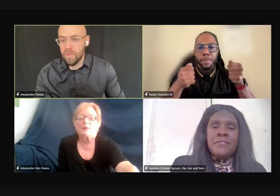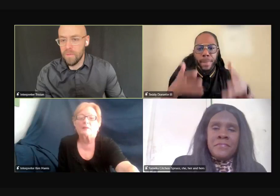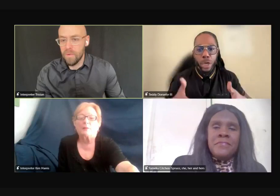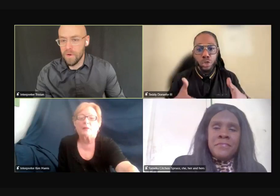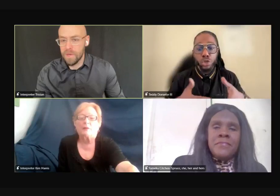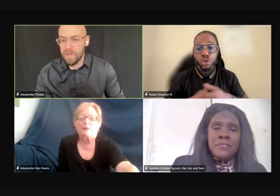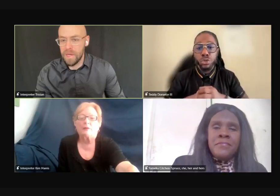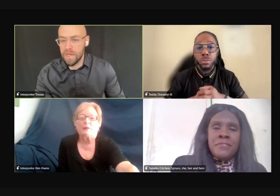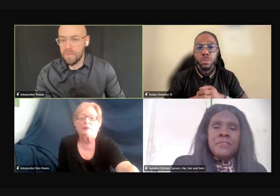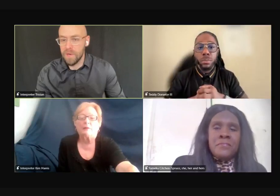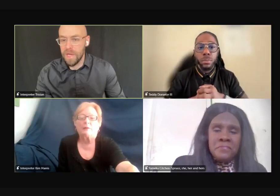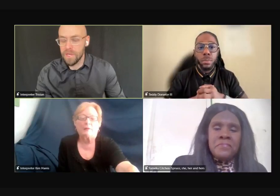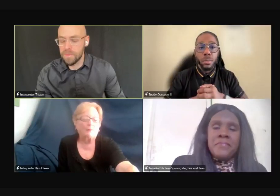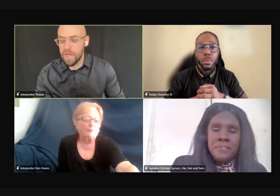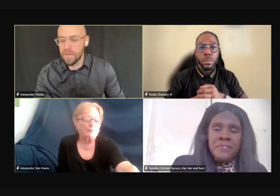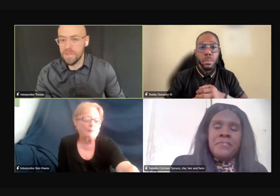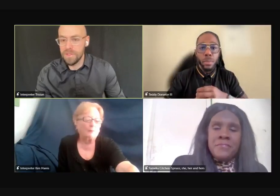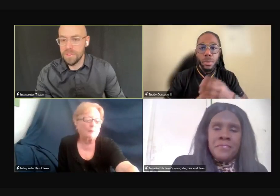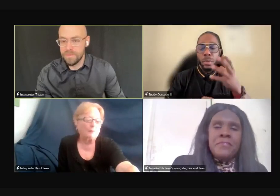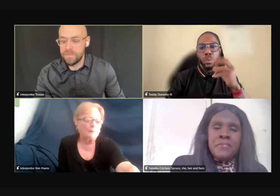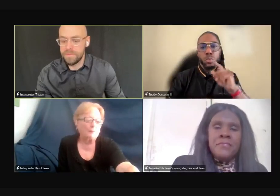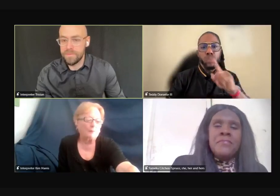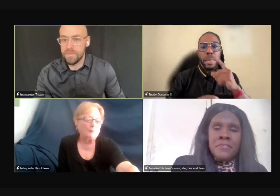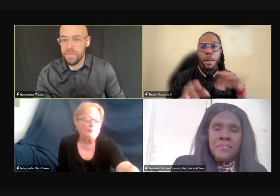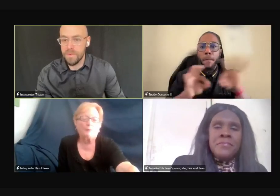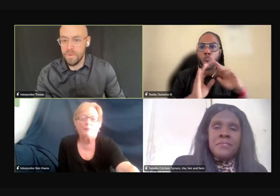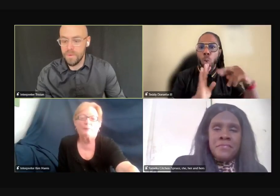for my work and communication managers.